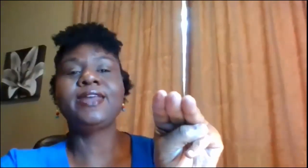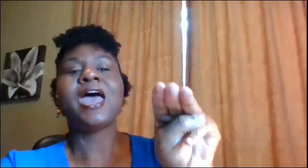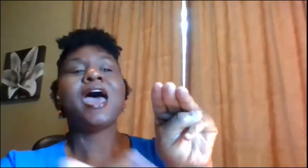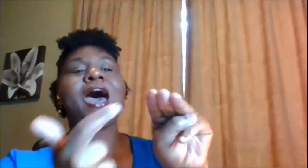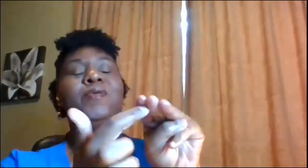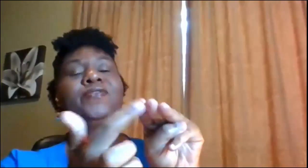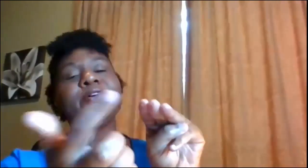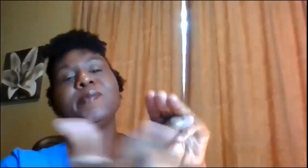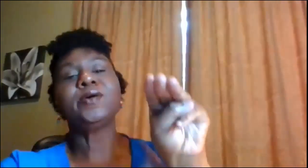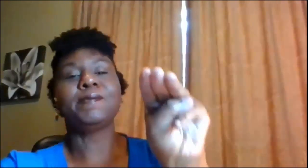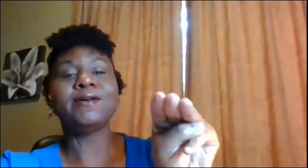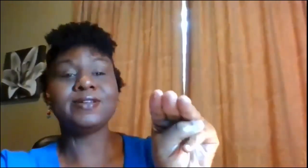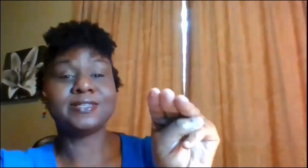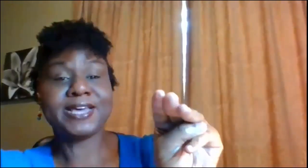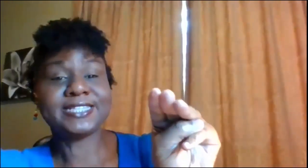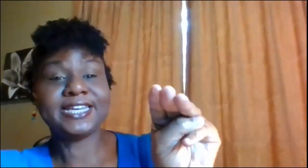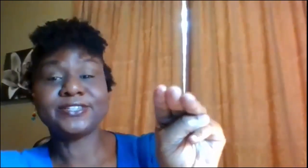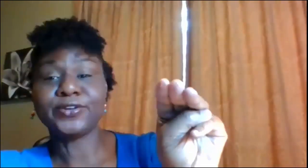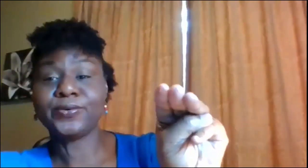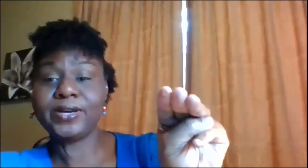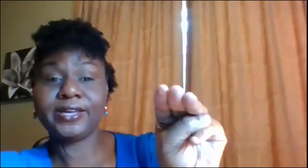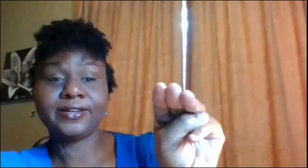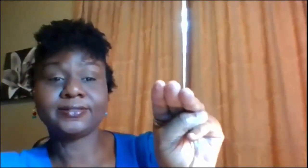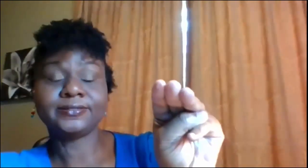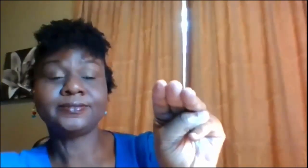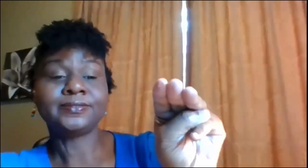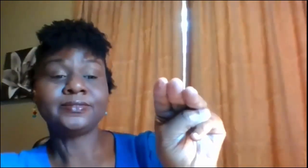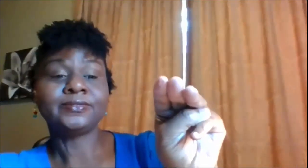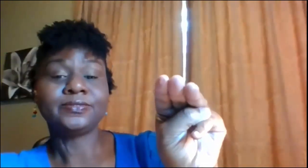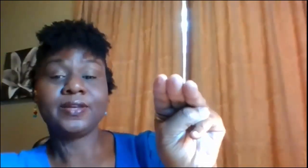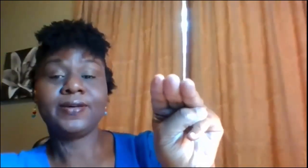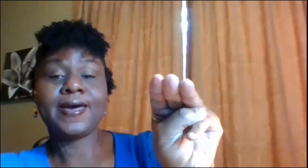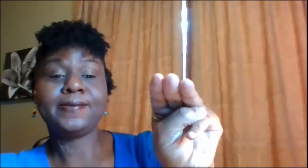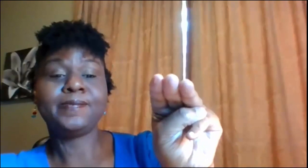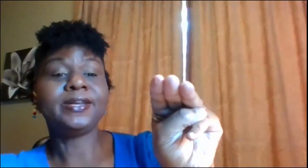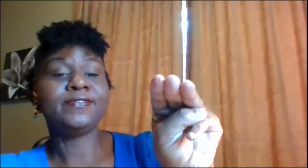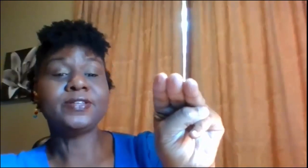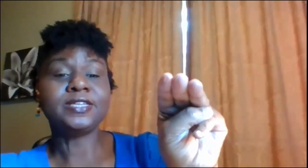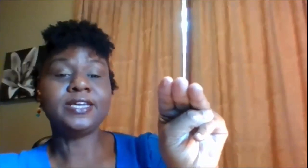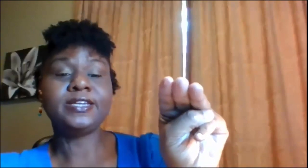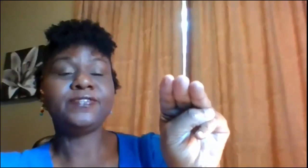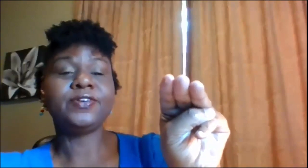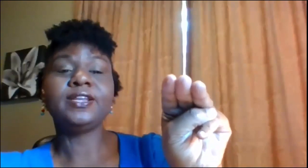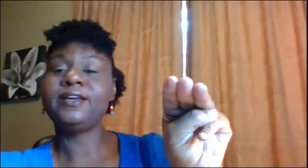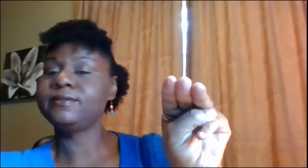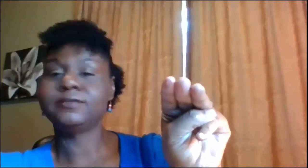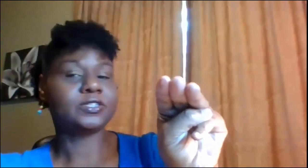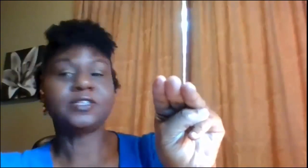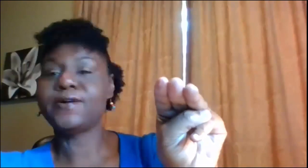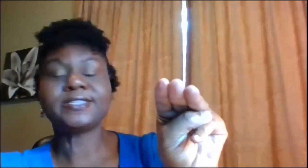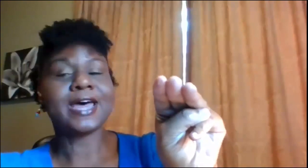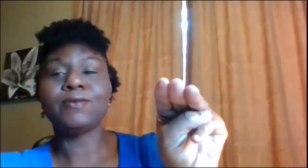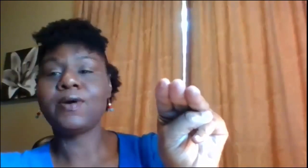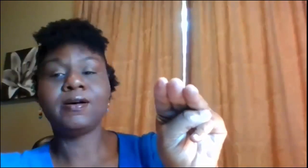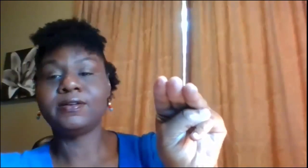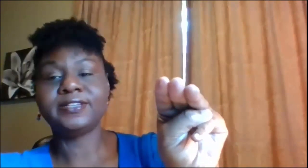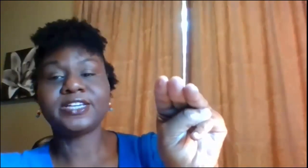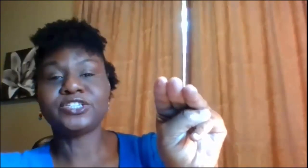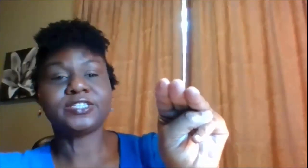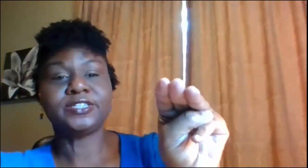I prefer to poke them out because it makes it easier to read okay but if you see it differently just know it's not wrong it's just a